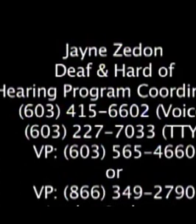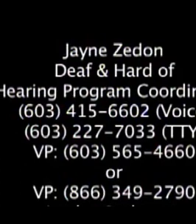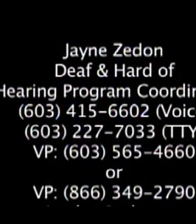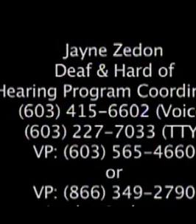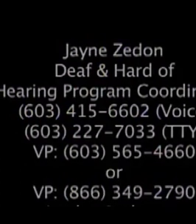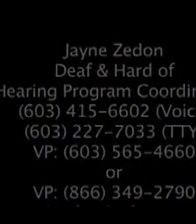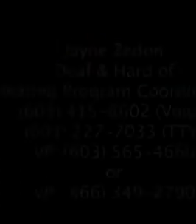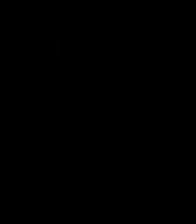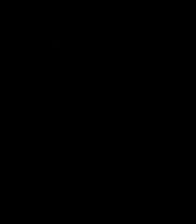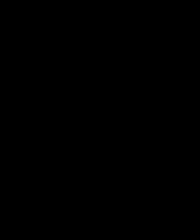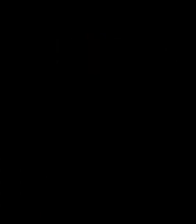Allow